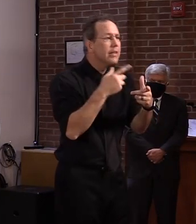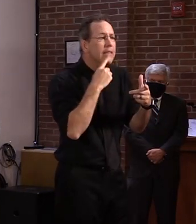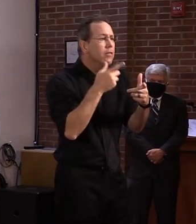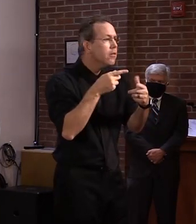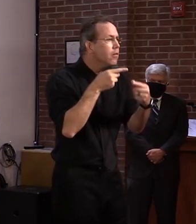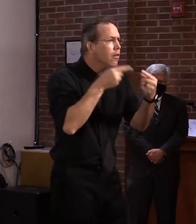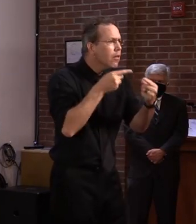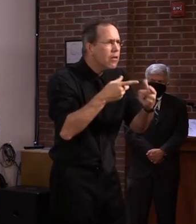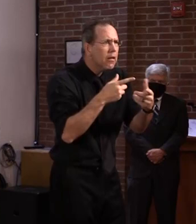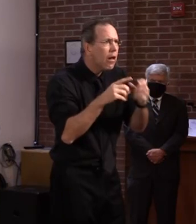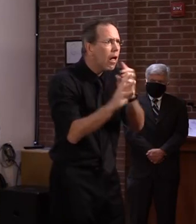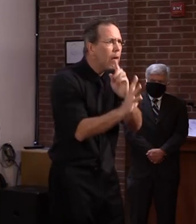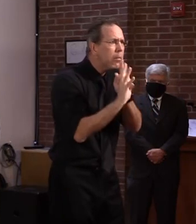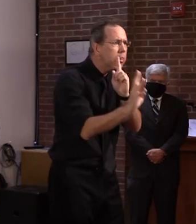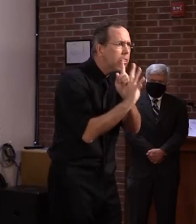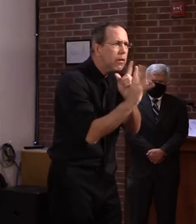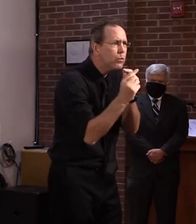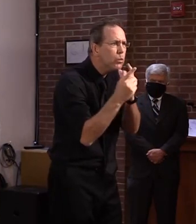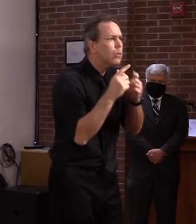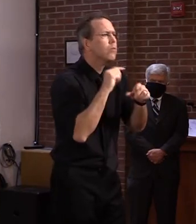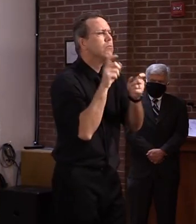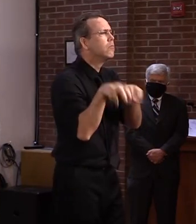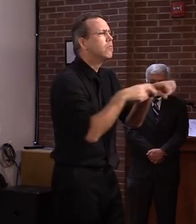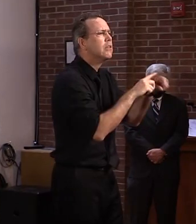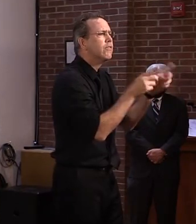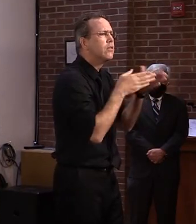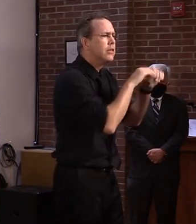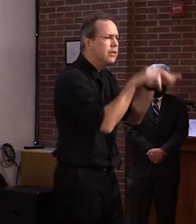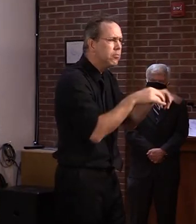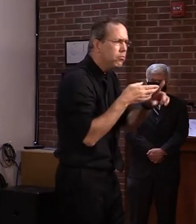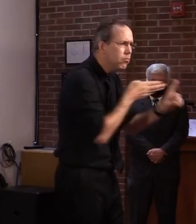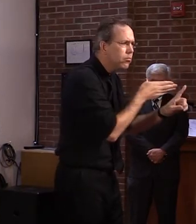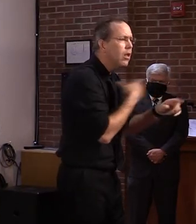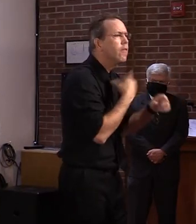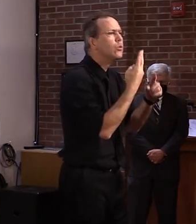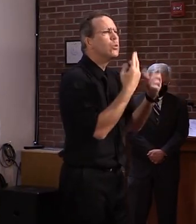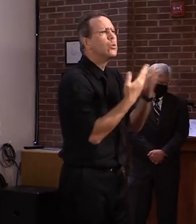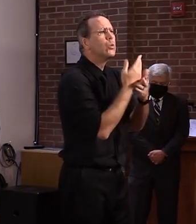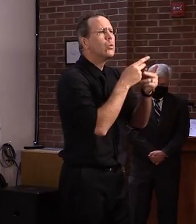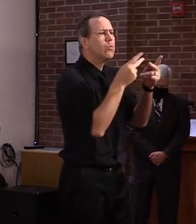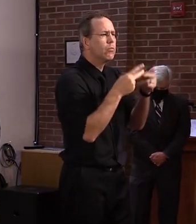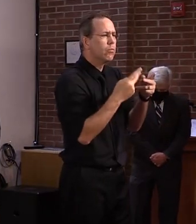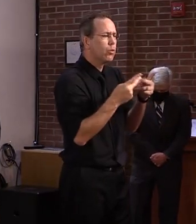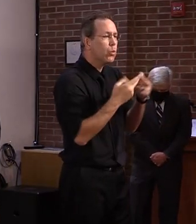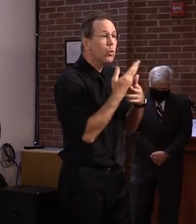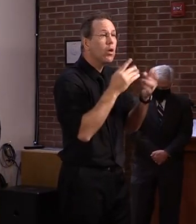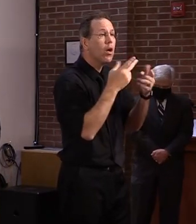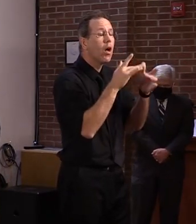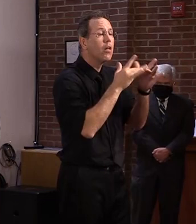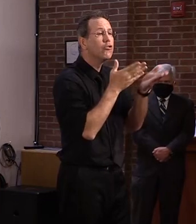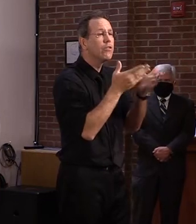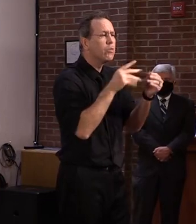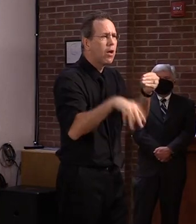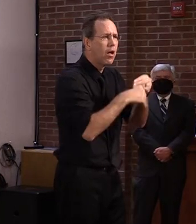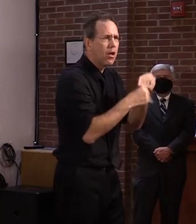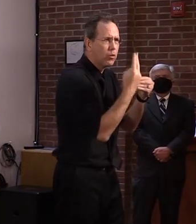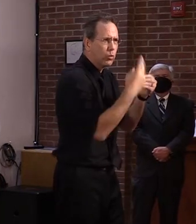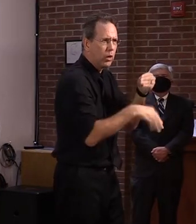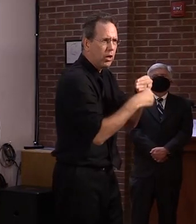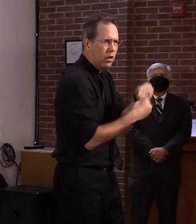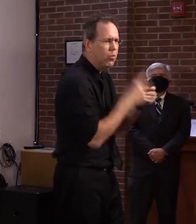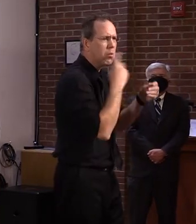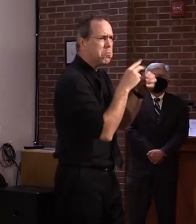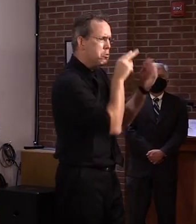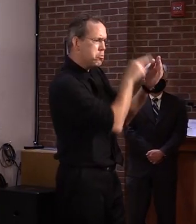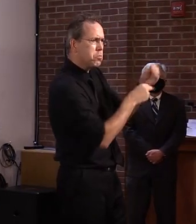work, today we're announcing the addition of two new online services and the reopening of three branch offices by appointment